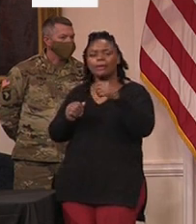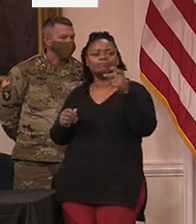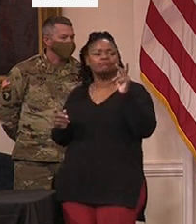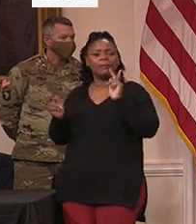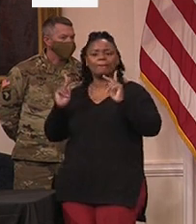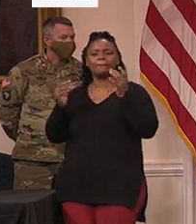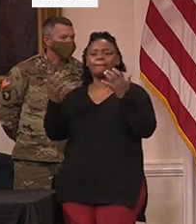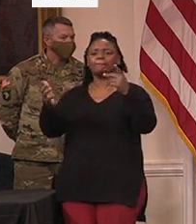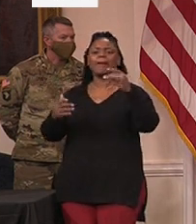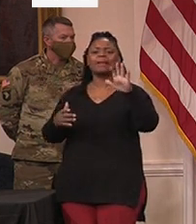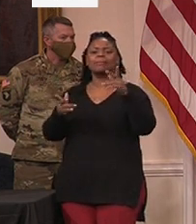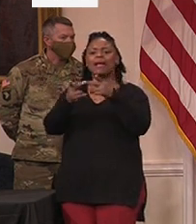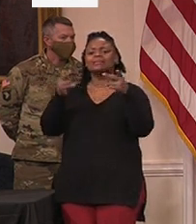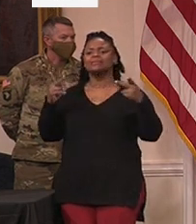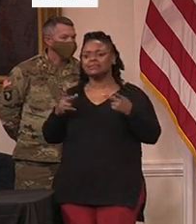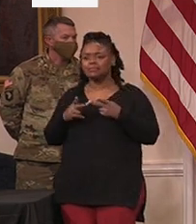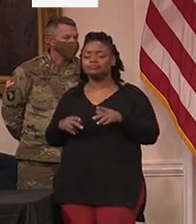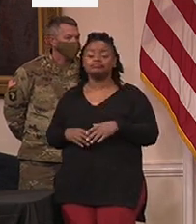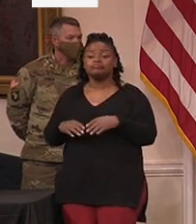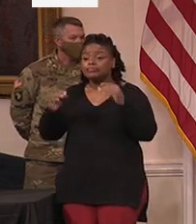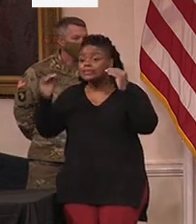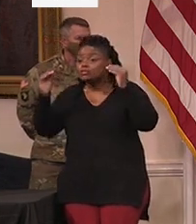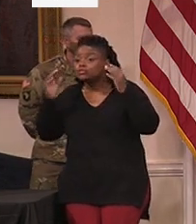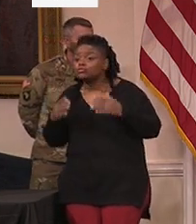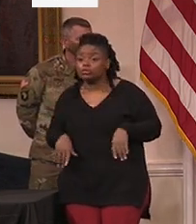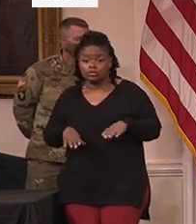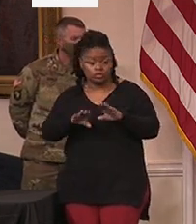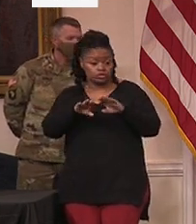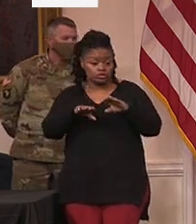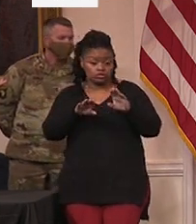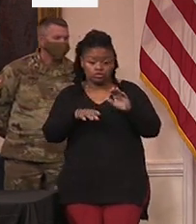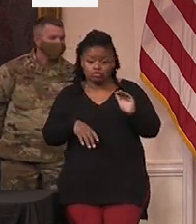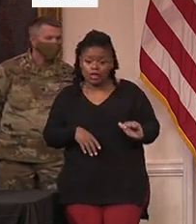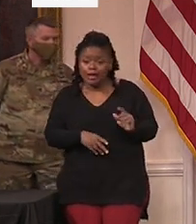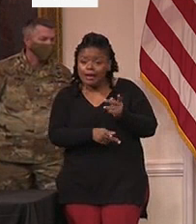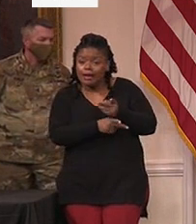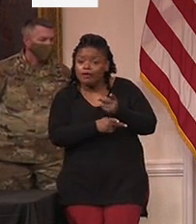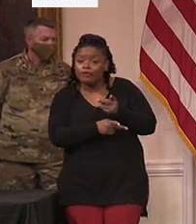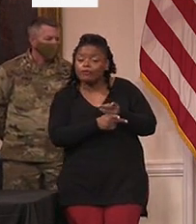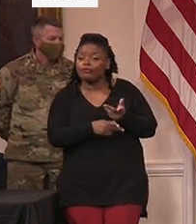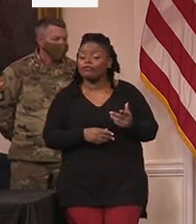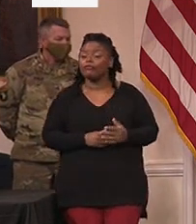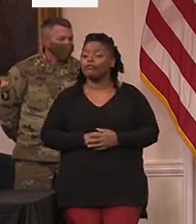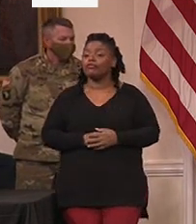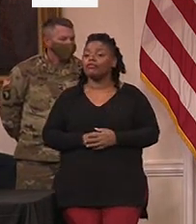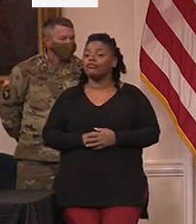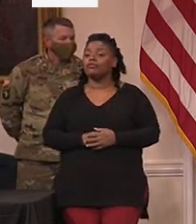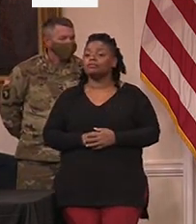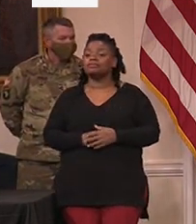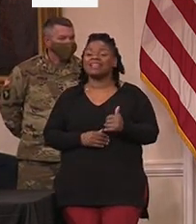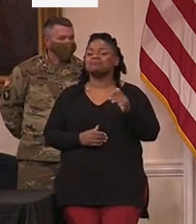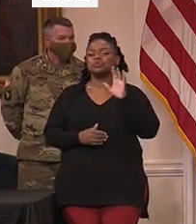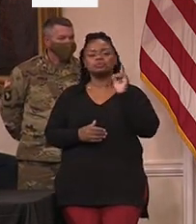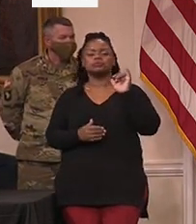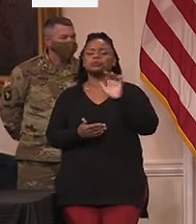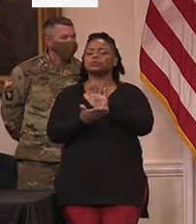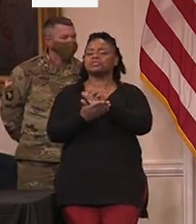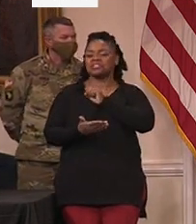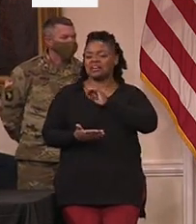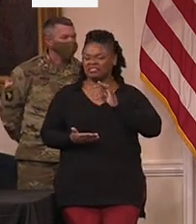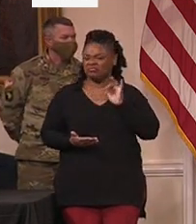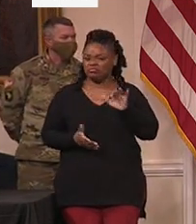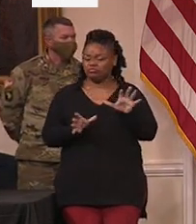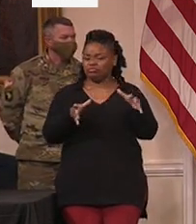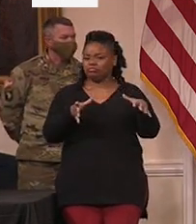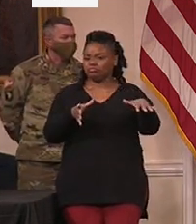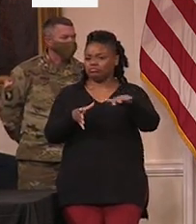education staff. The Maryland Department, the state Department of Education has already begun, but they're going to continue to